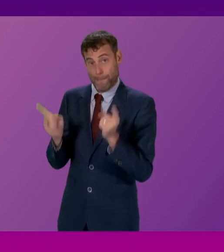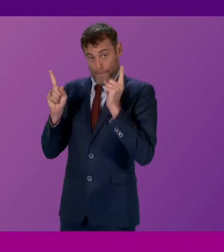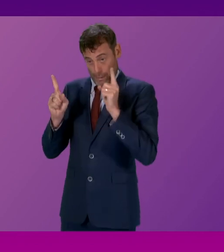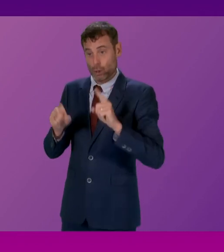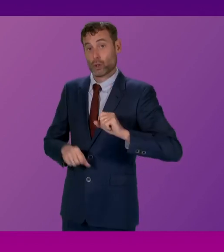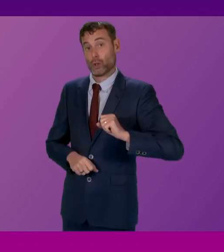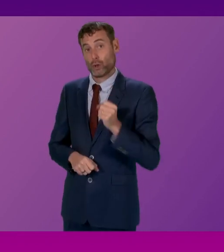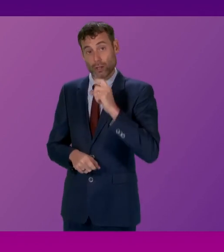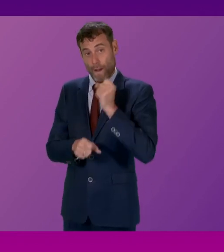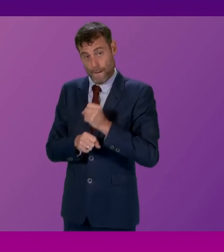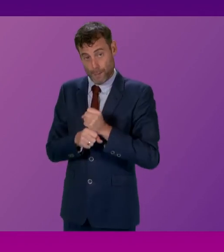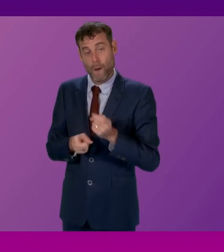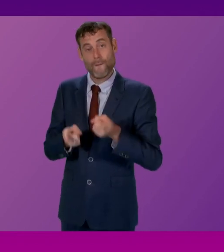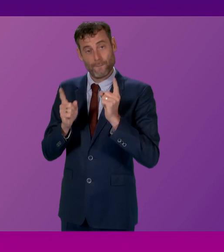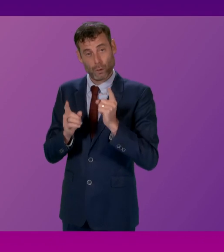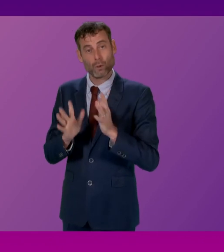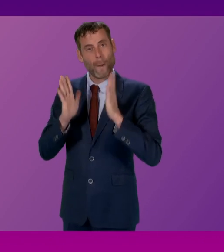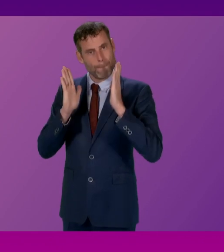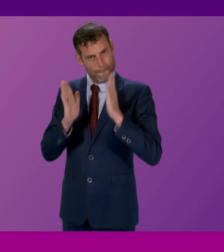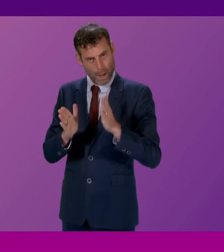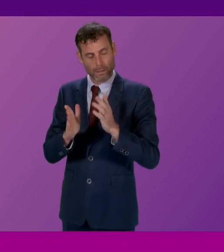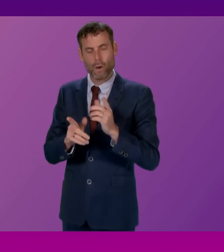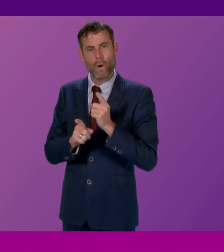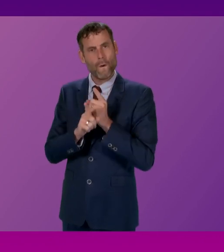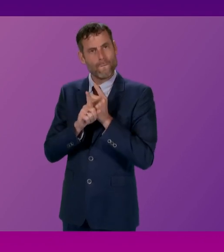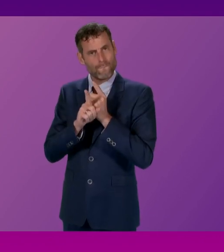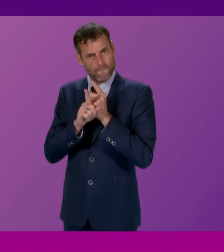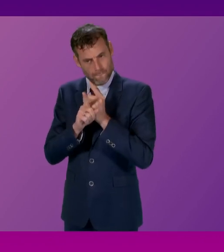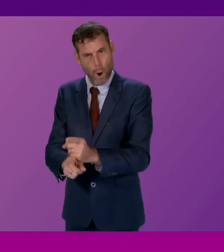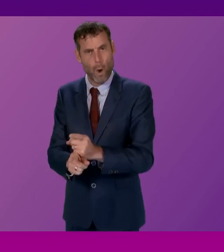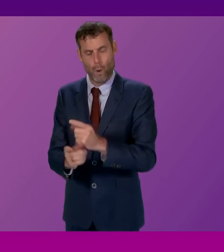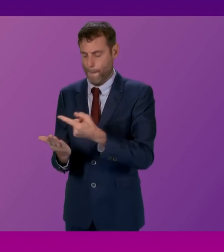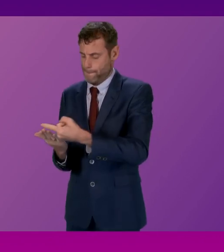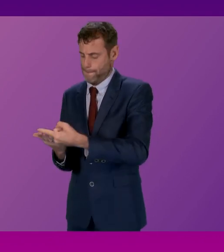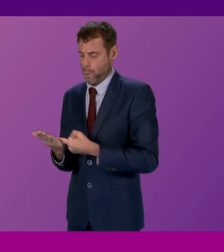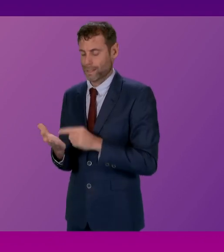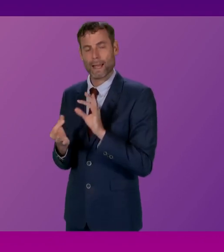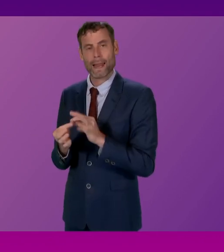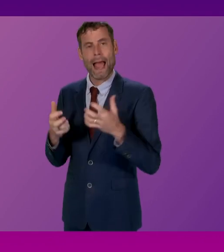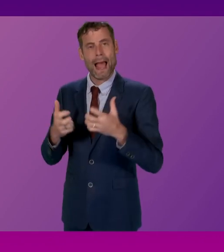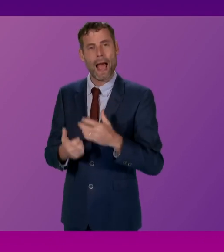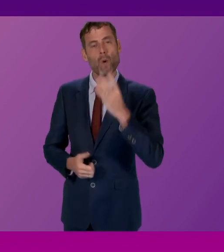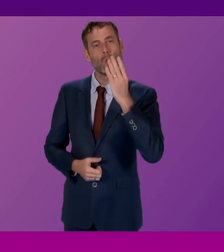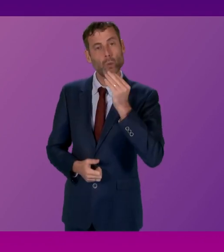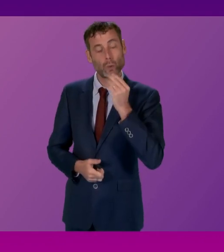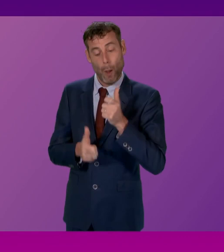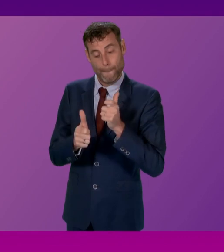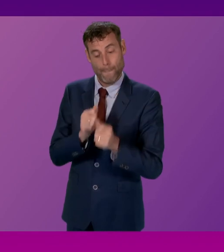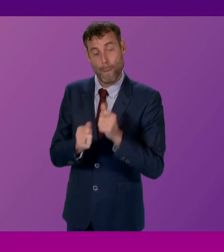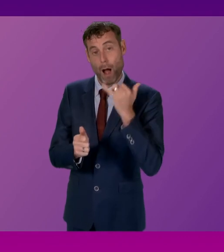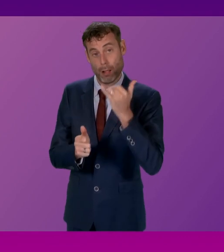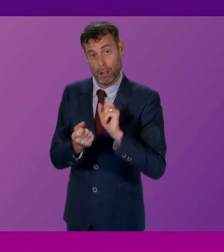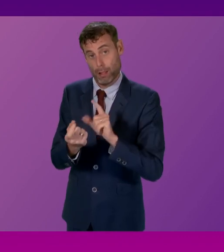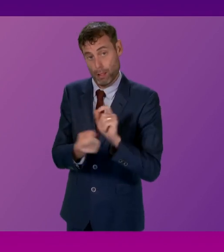officials to do, is comply with our mobile messaging apps usage and policy. That policy, I believe I wrote to every single member